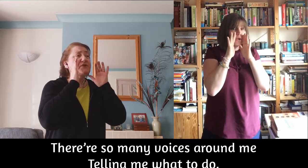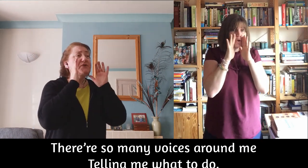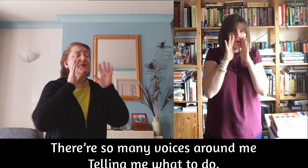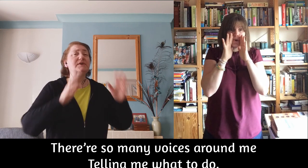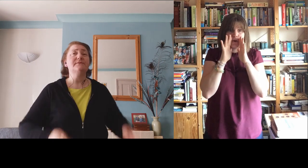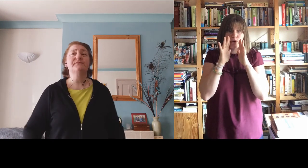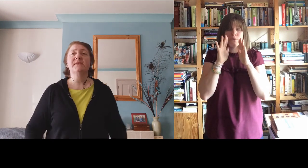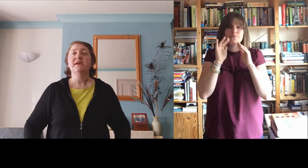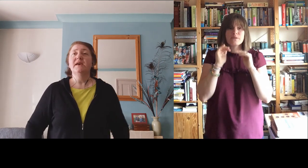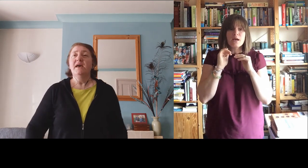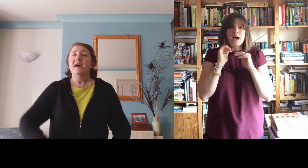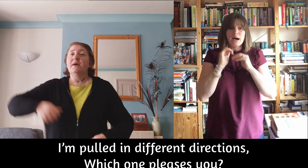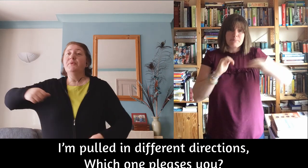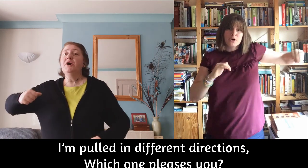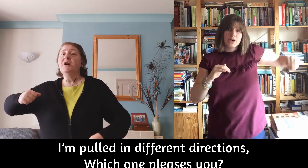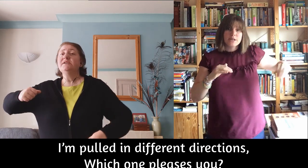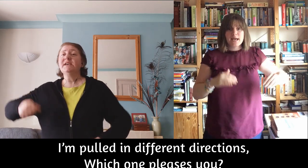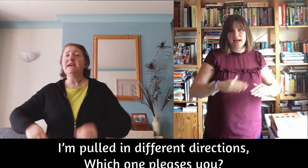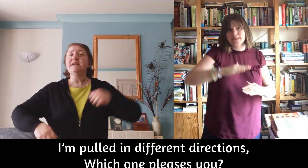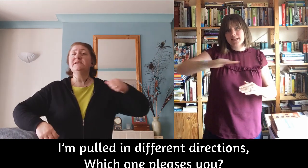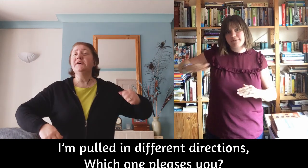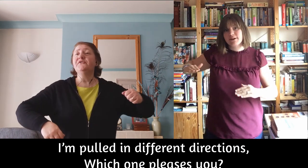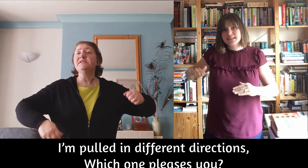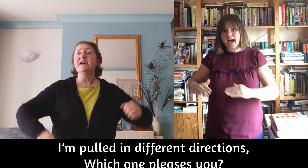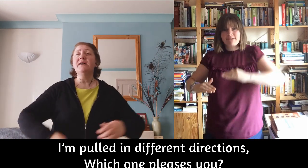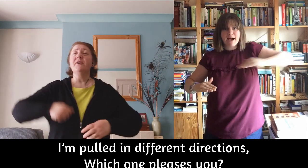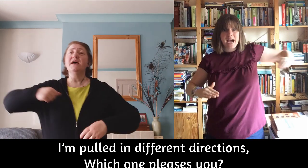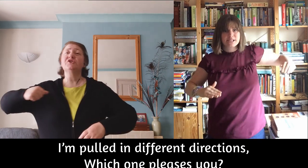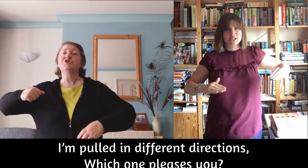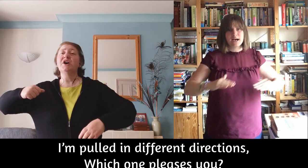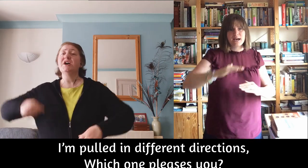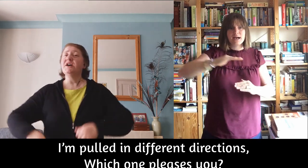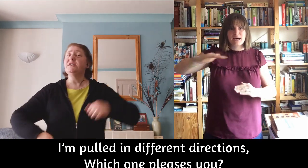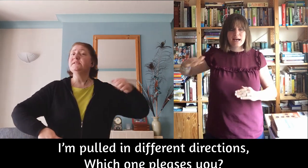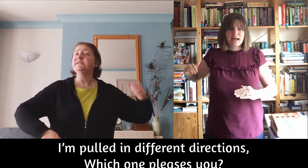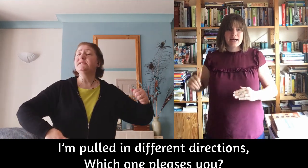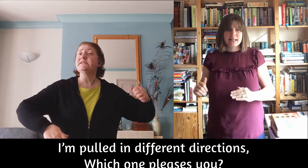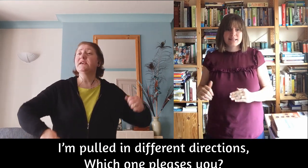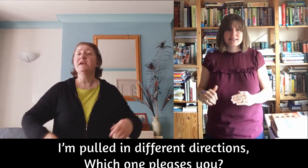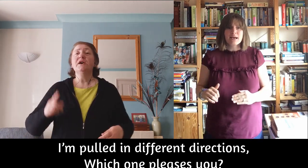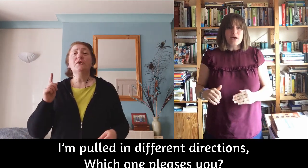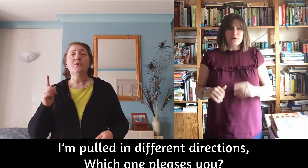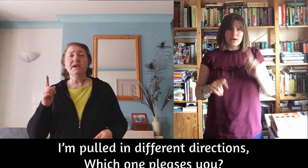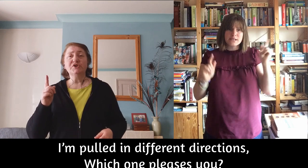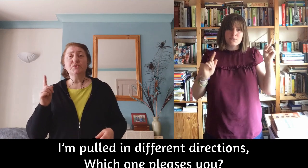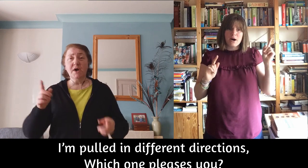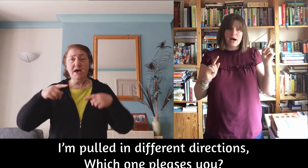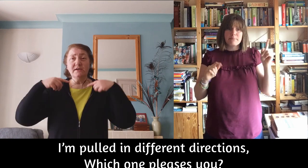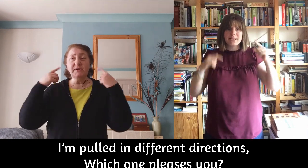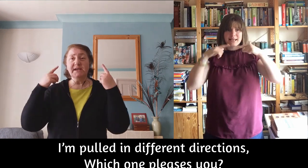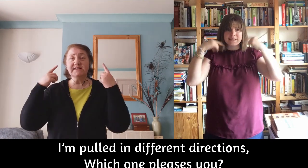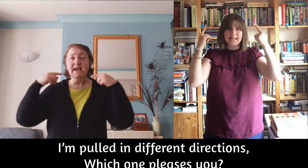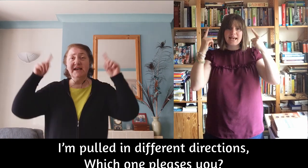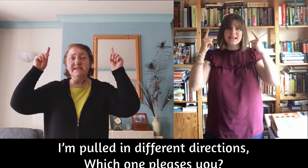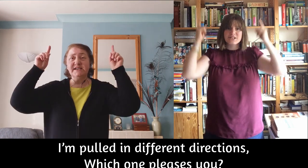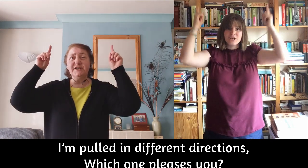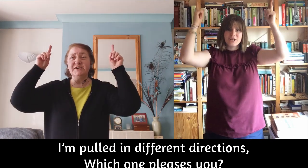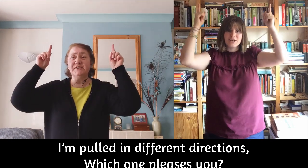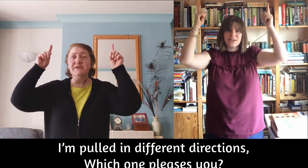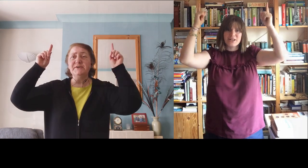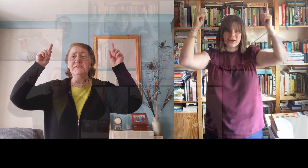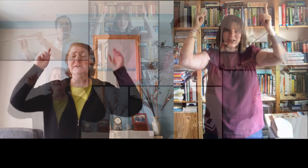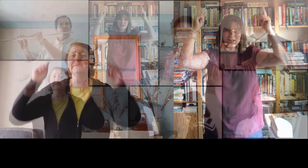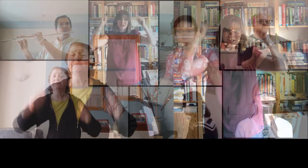do. I'm folding different directions. Which one uses